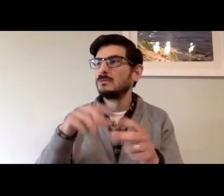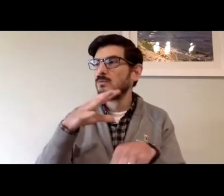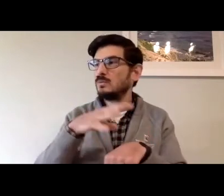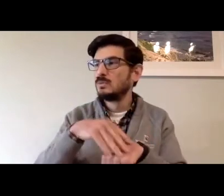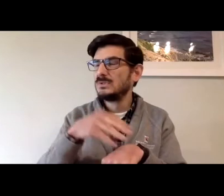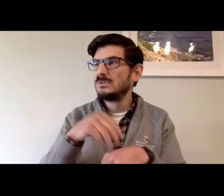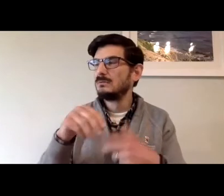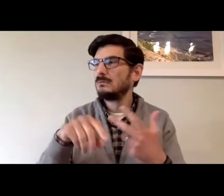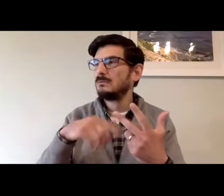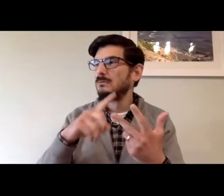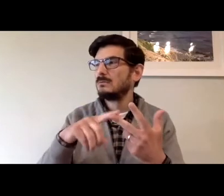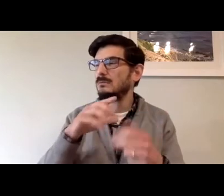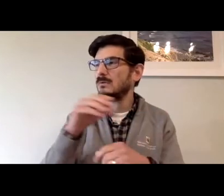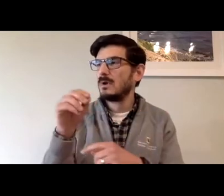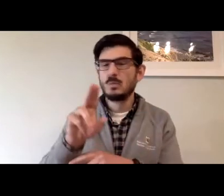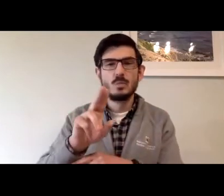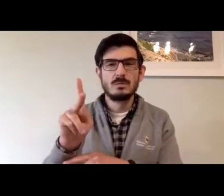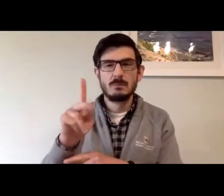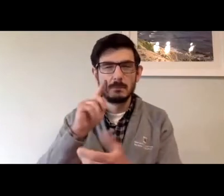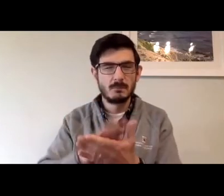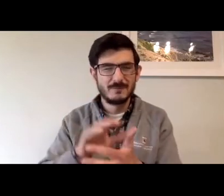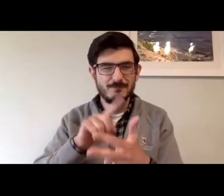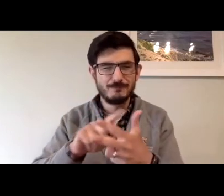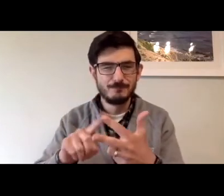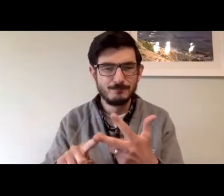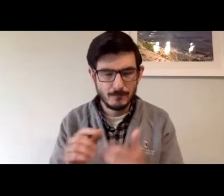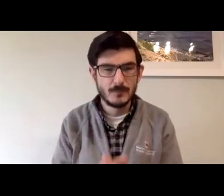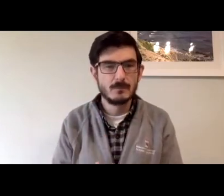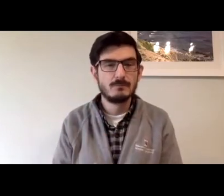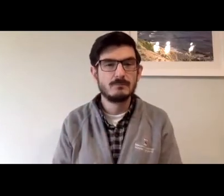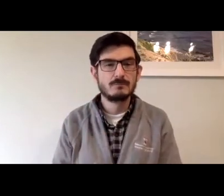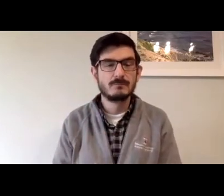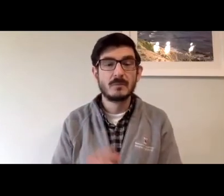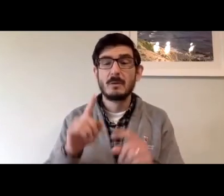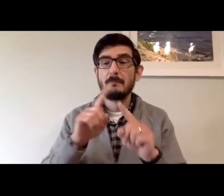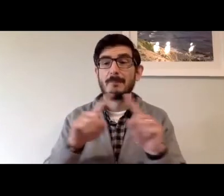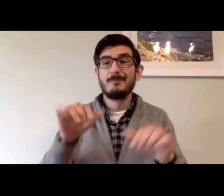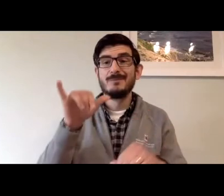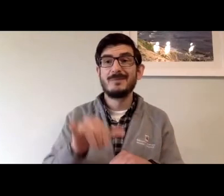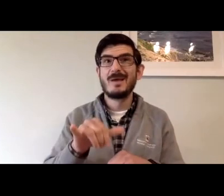It would have been Denmark, Sweden, and I believe it was the UK.